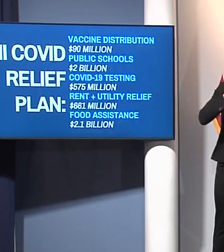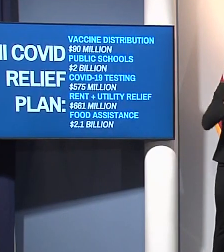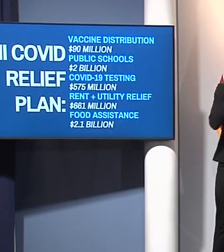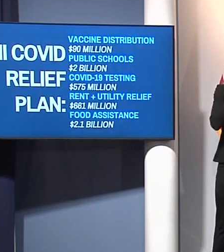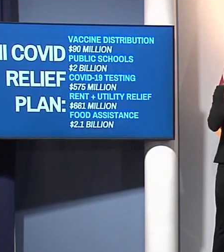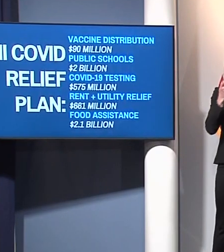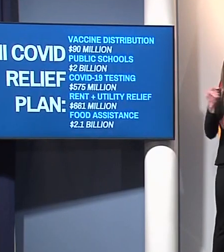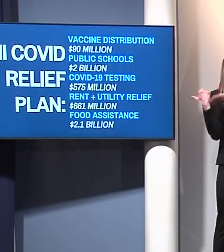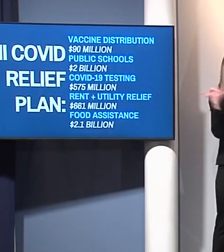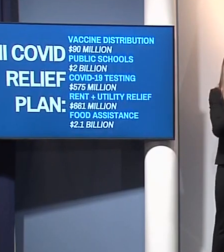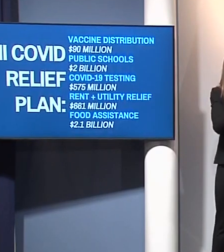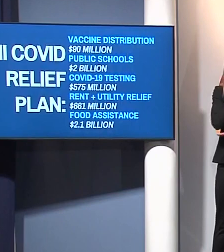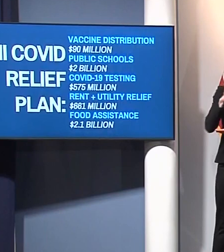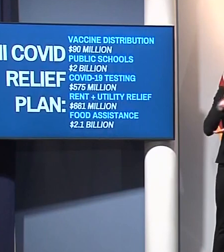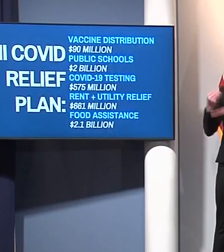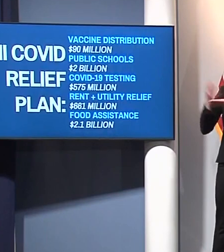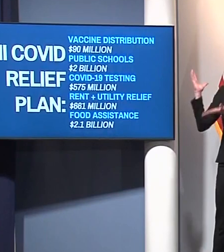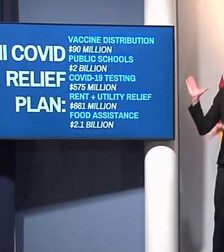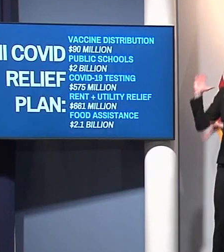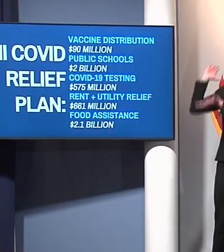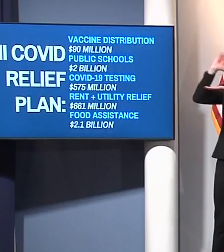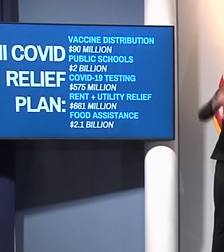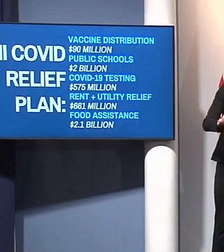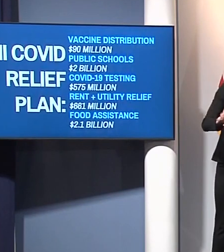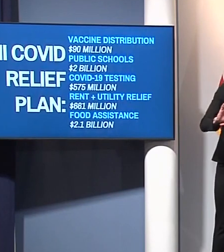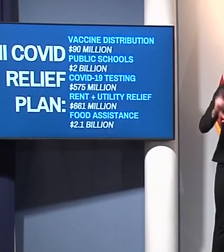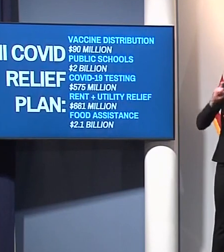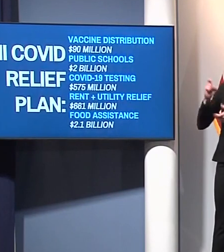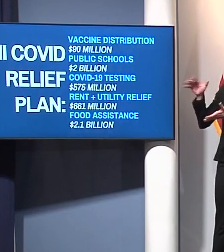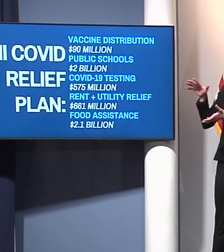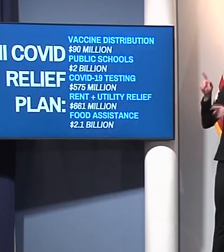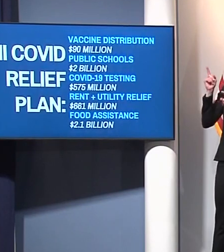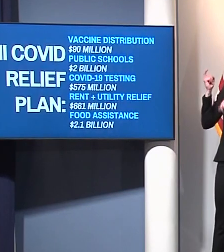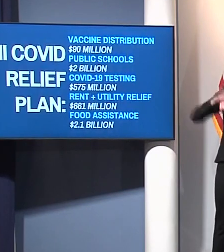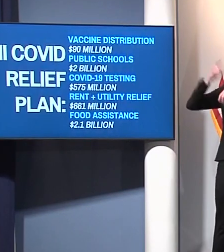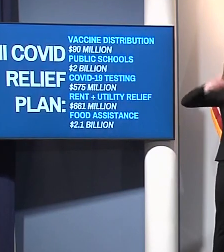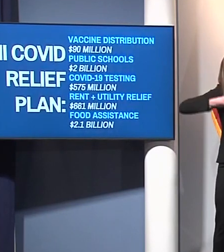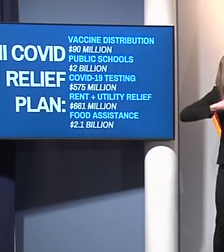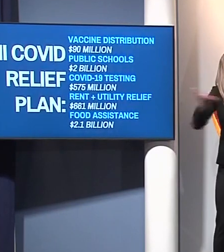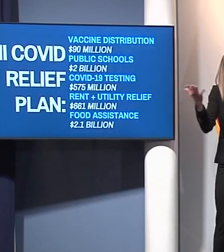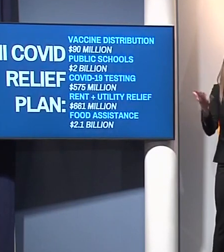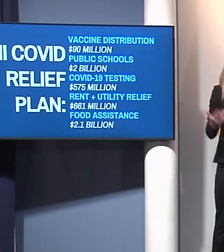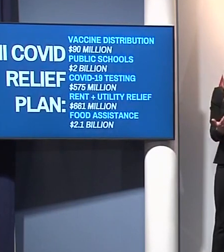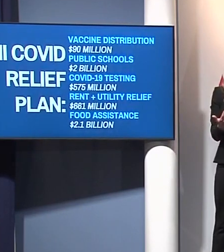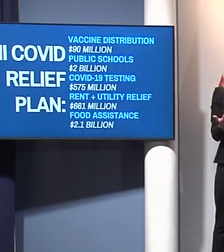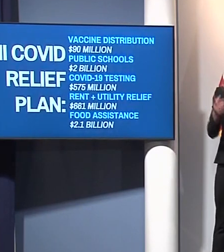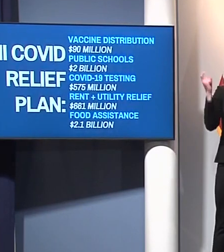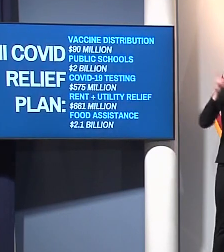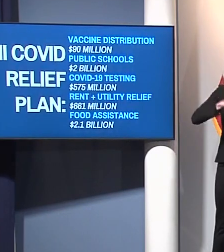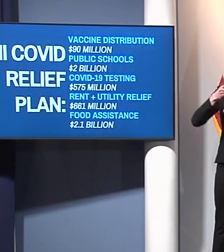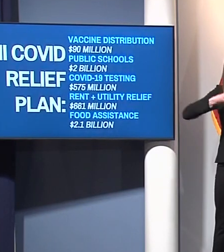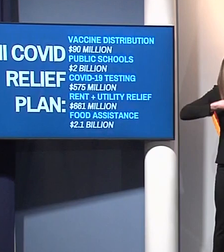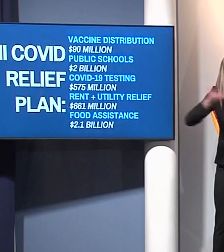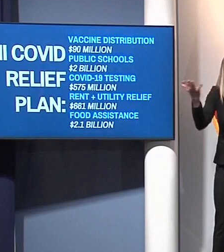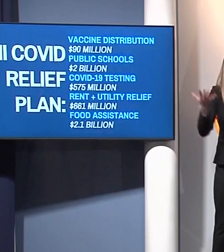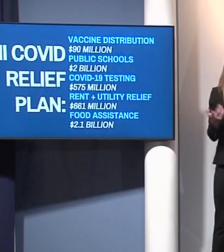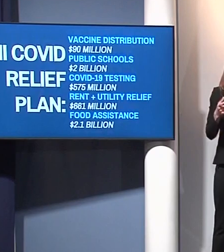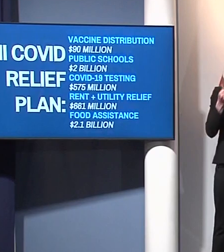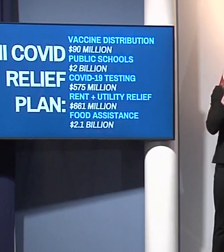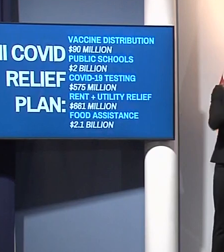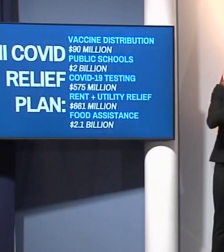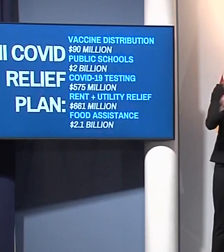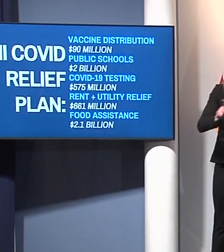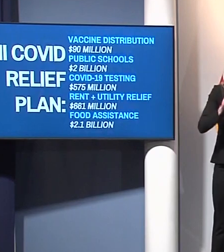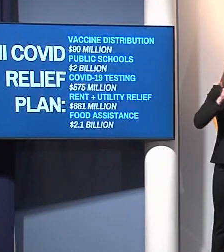Congress sent these dollars to Michigan. We need to get them out there so that we can support people as we are navigating these